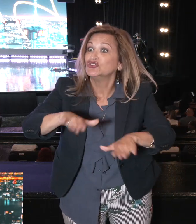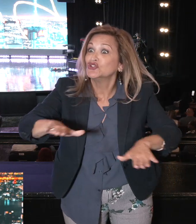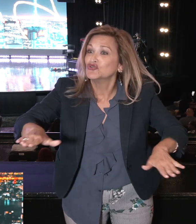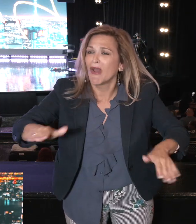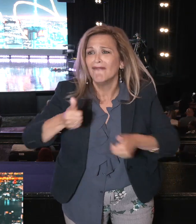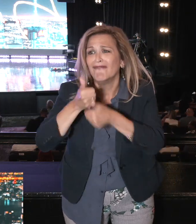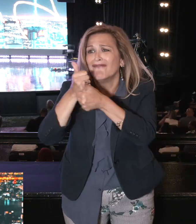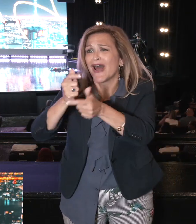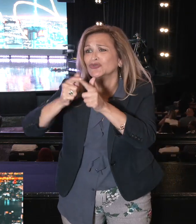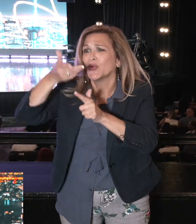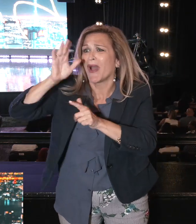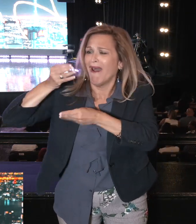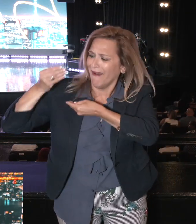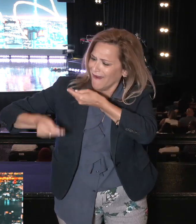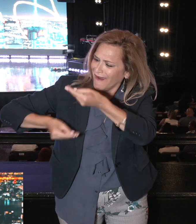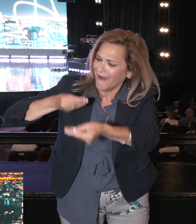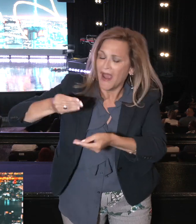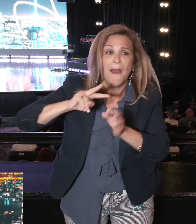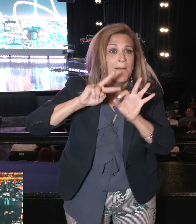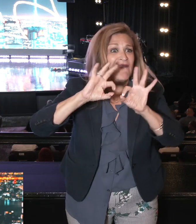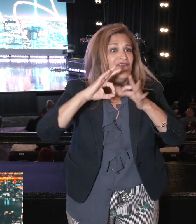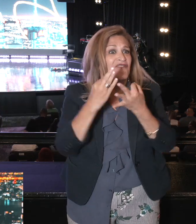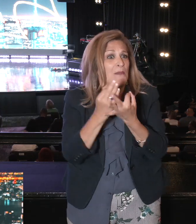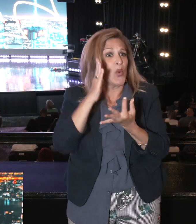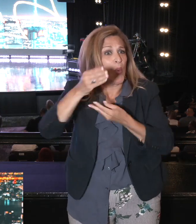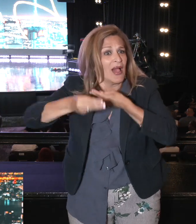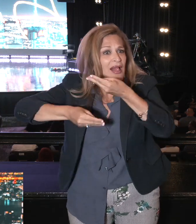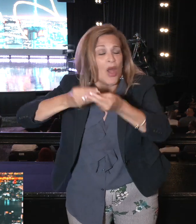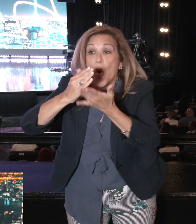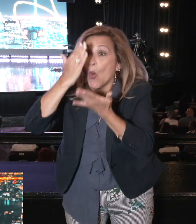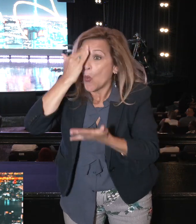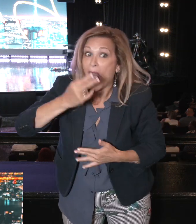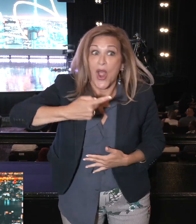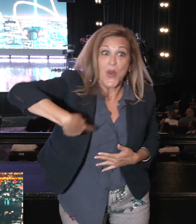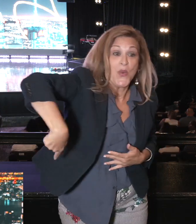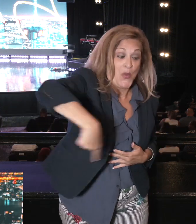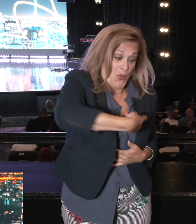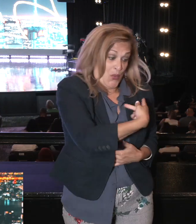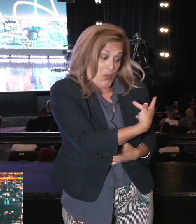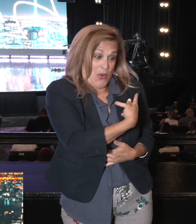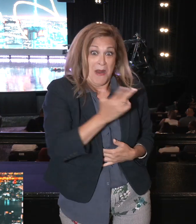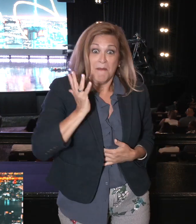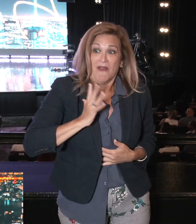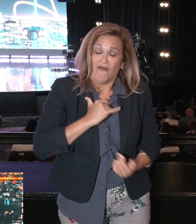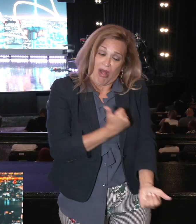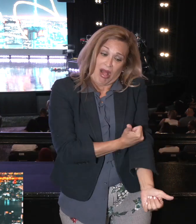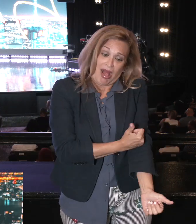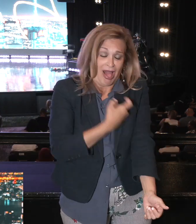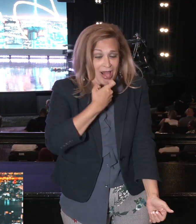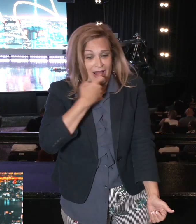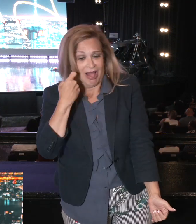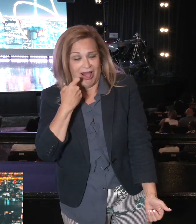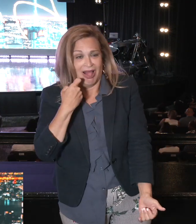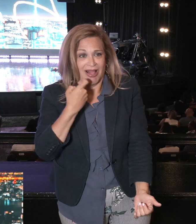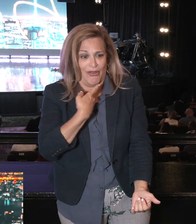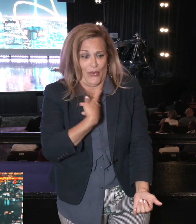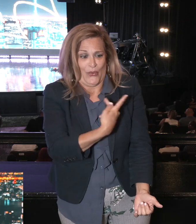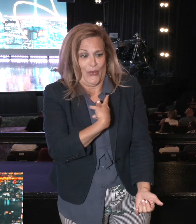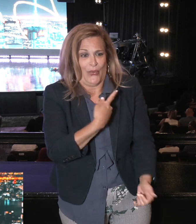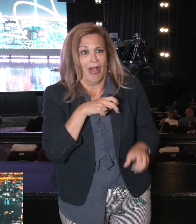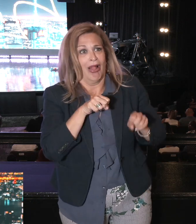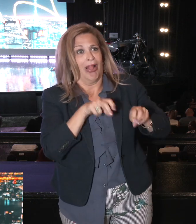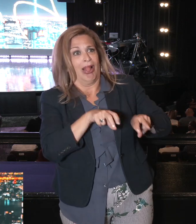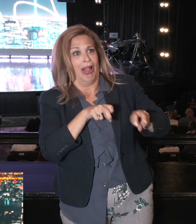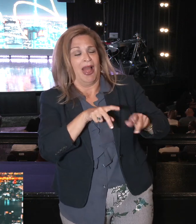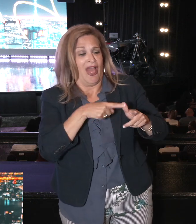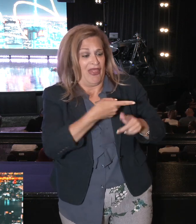hereditary. It goes on. There's a lineage here. Why? Because we said yes to God. Ex-drug addicts, immoral people said yes to God one day,